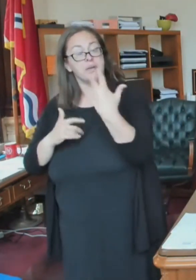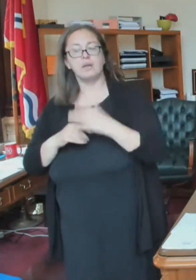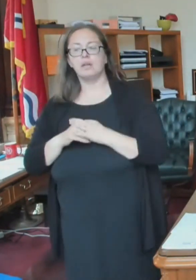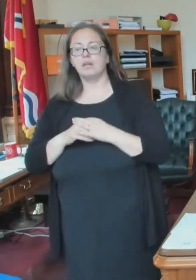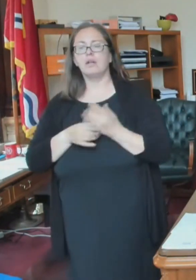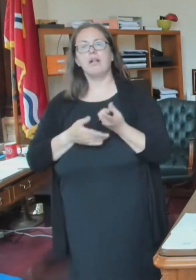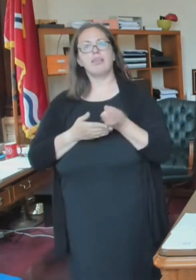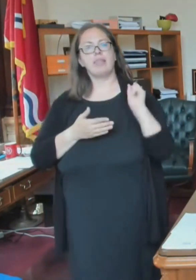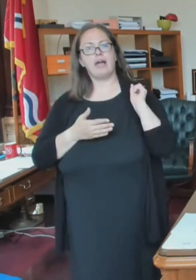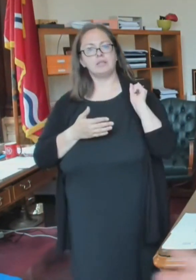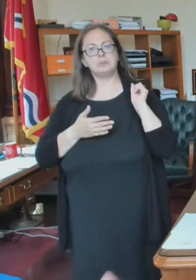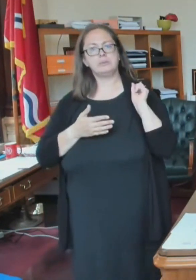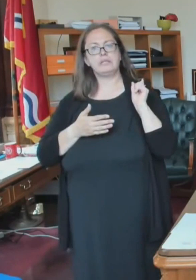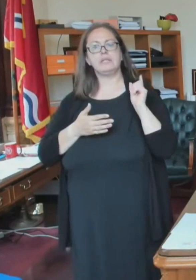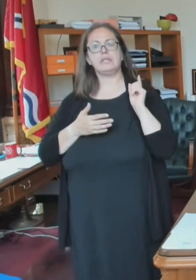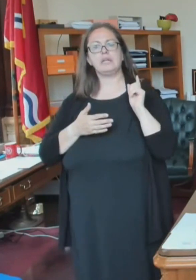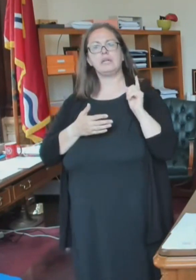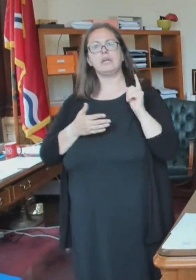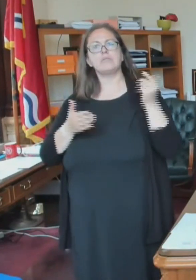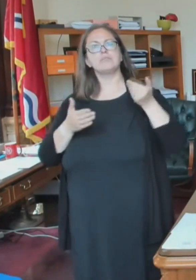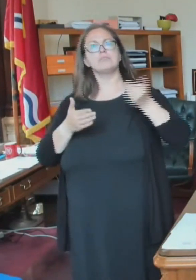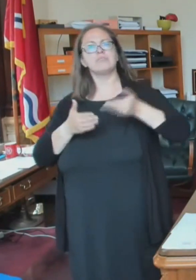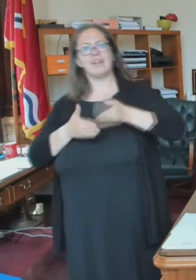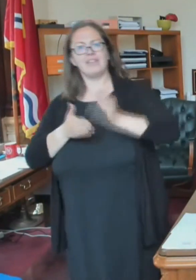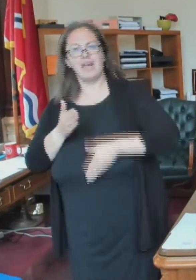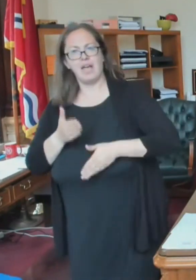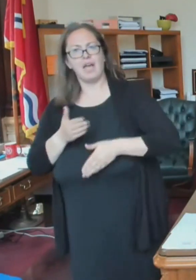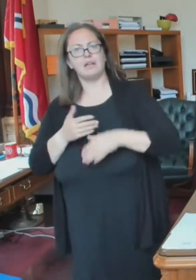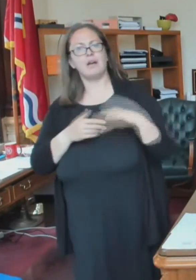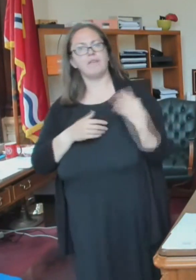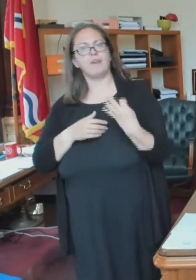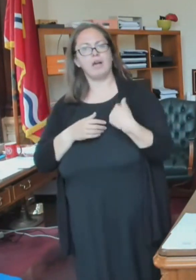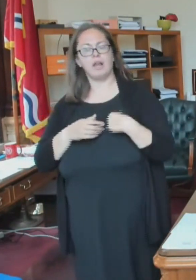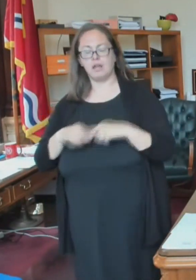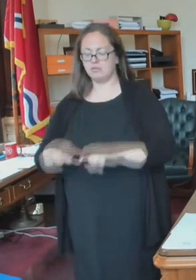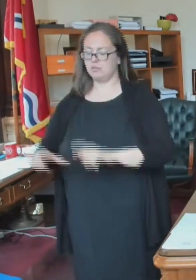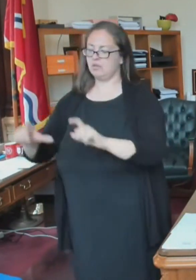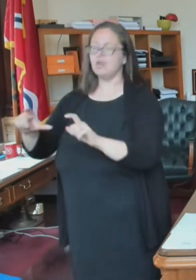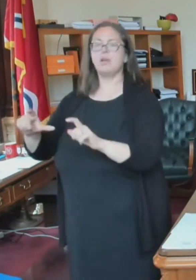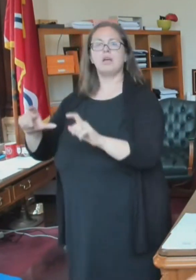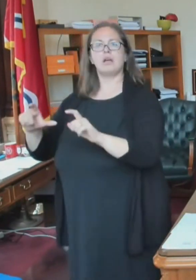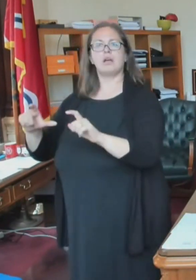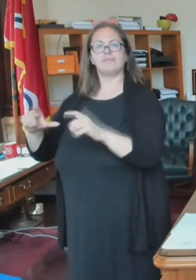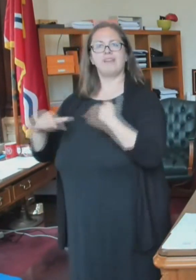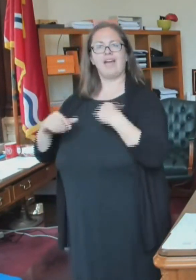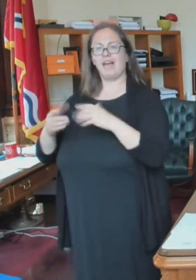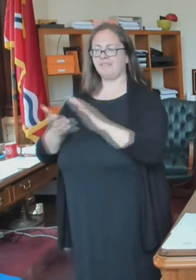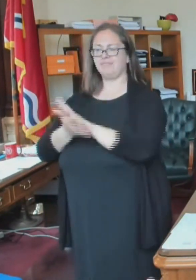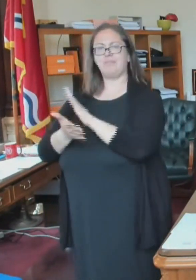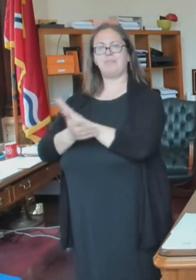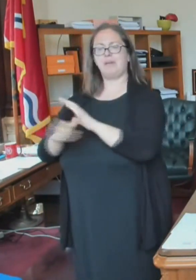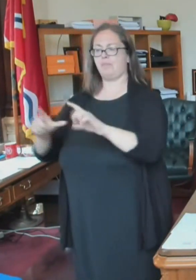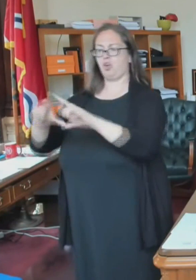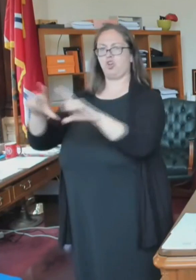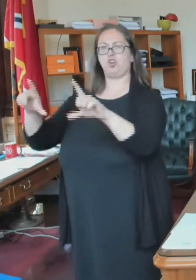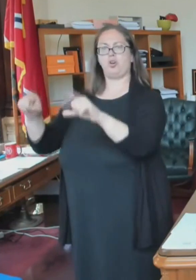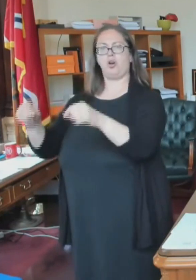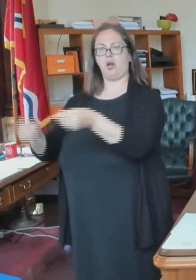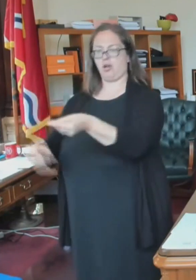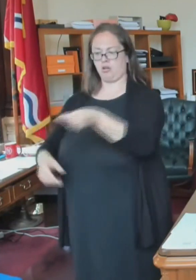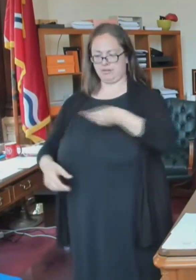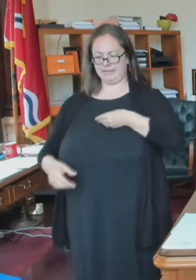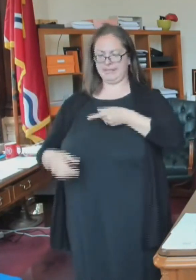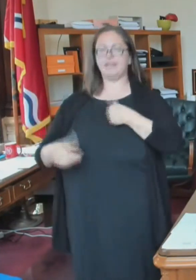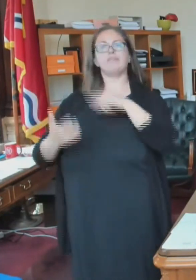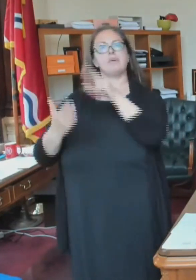last week, as I was ending up the session on Friday, I read comments that were on some letters, some cards that had been given